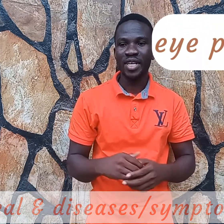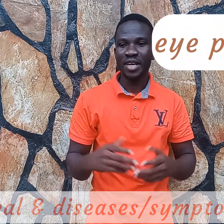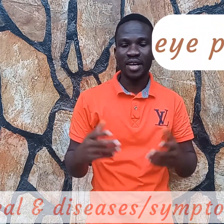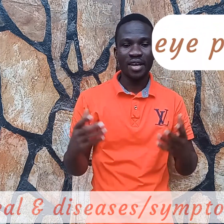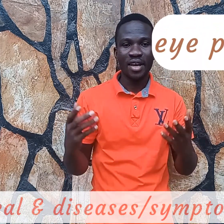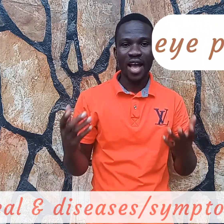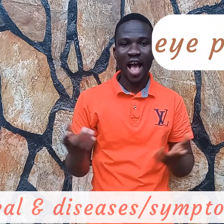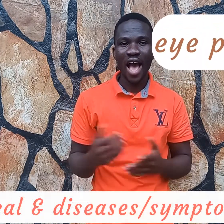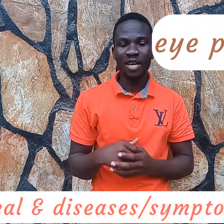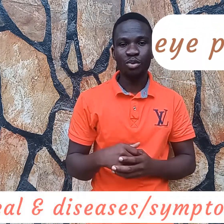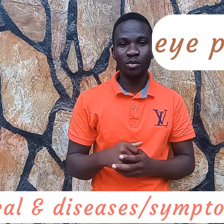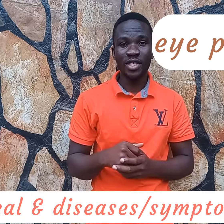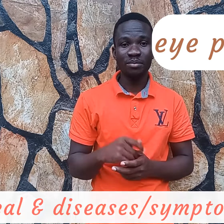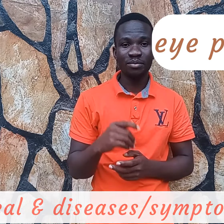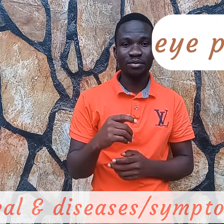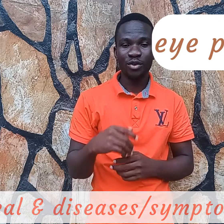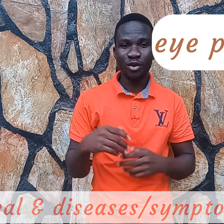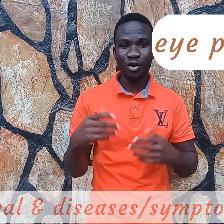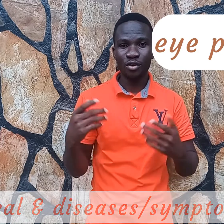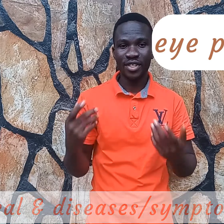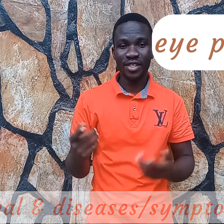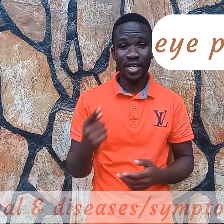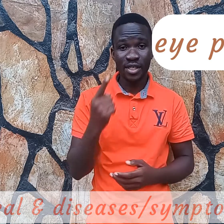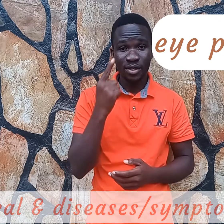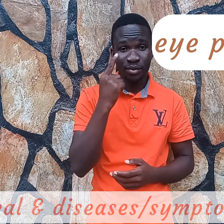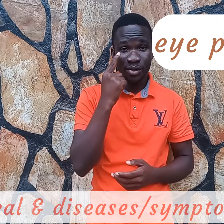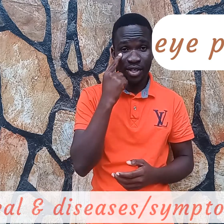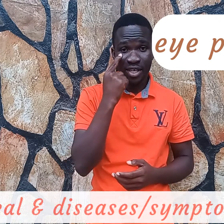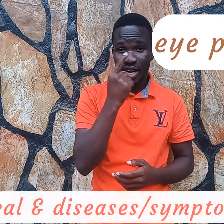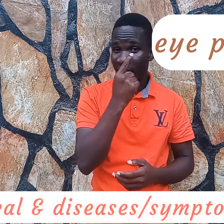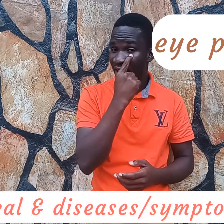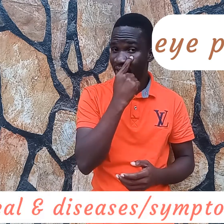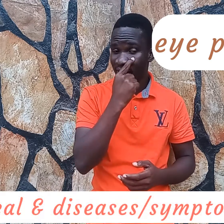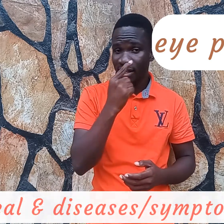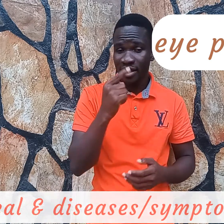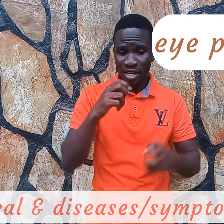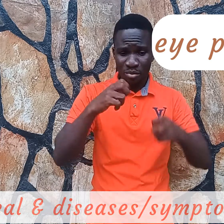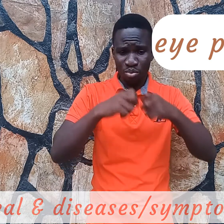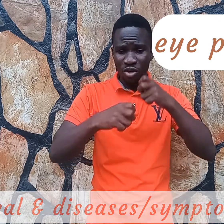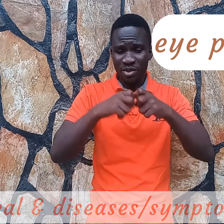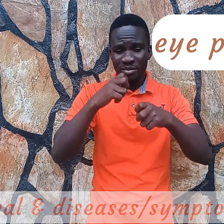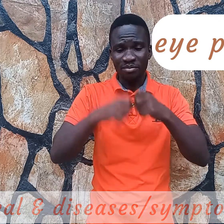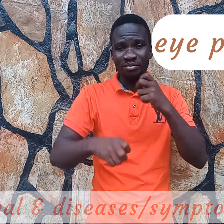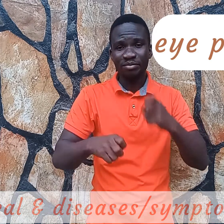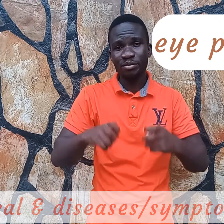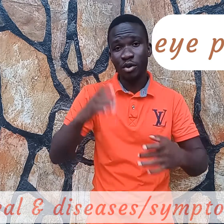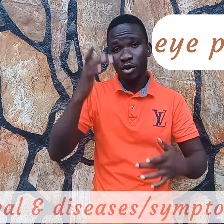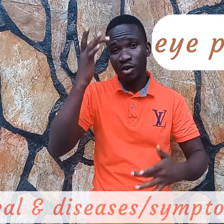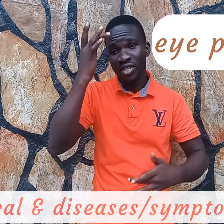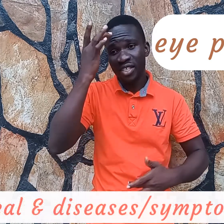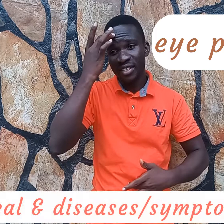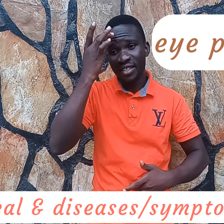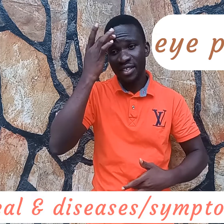eye problem eye disease we say eye problem or disease